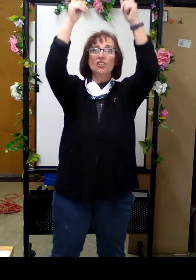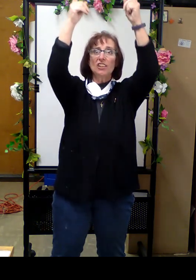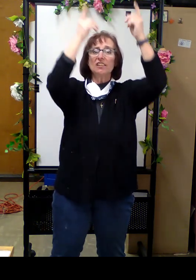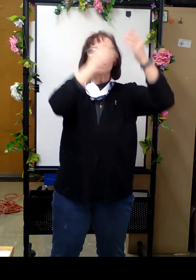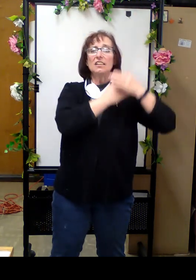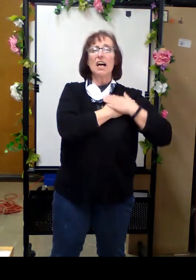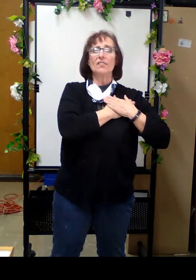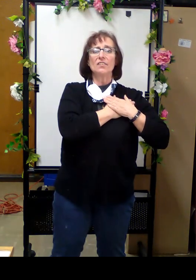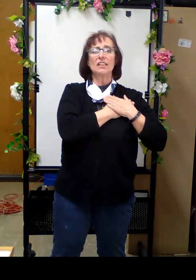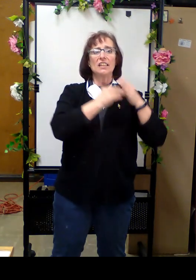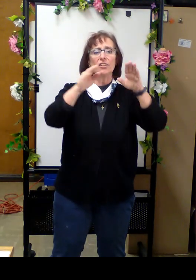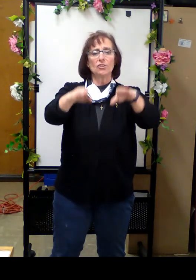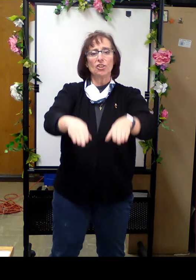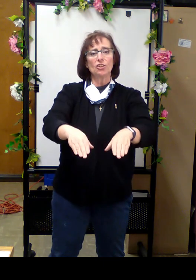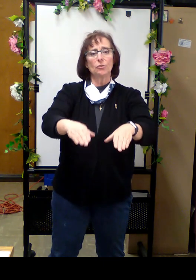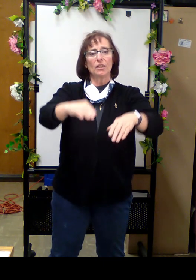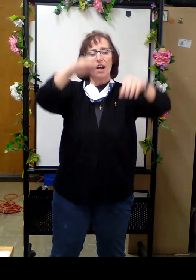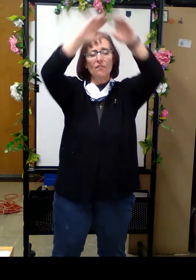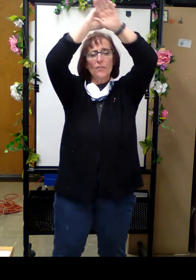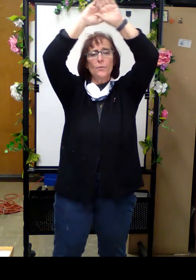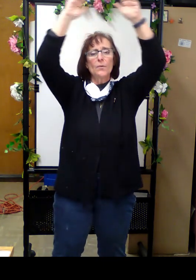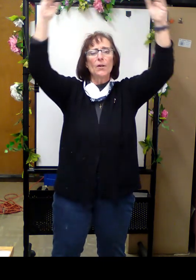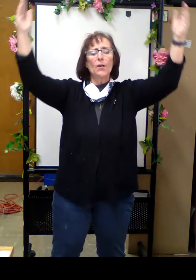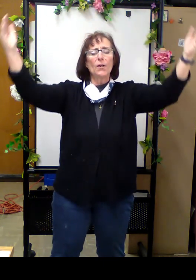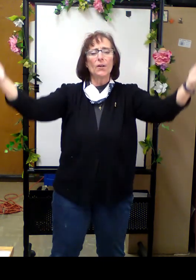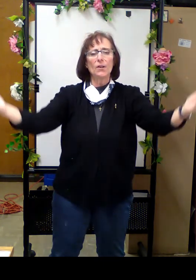Jesus loves the little children of the world.